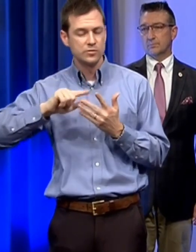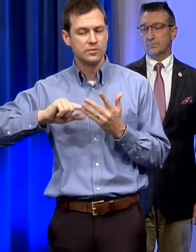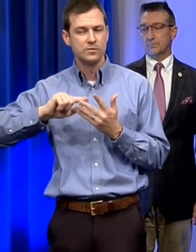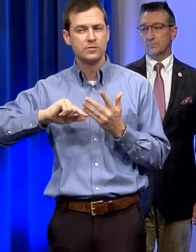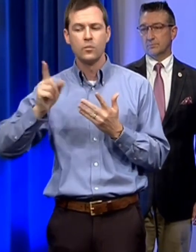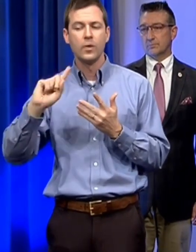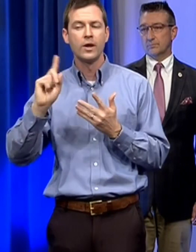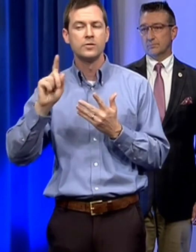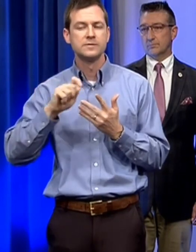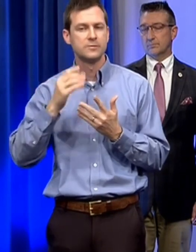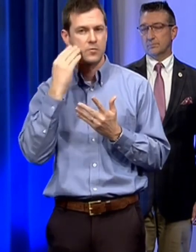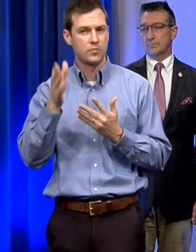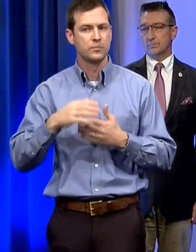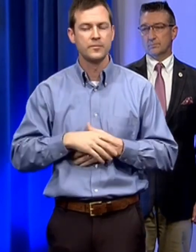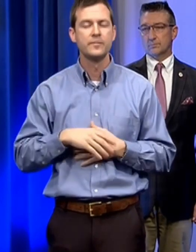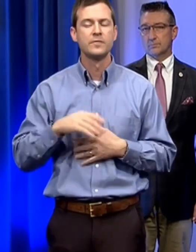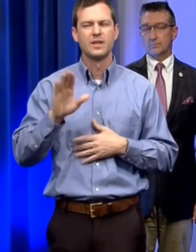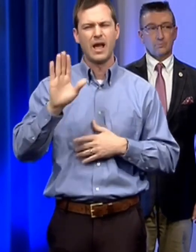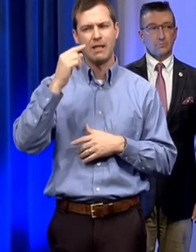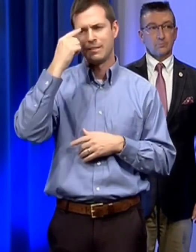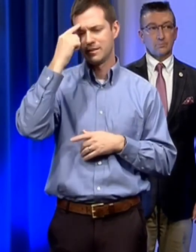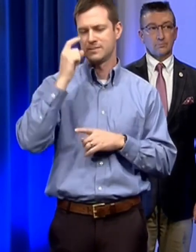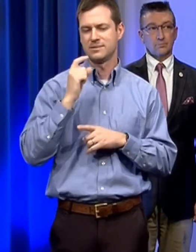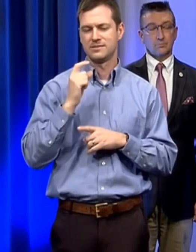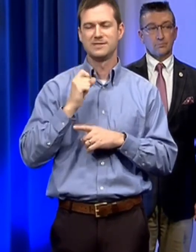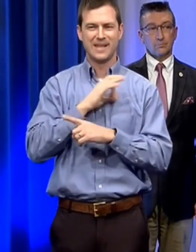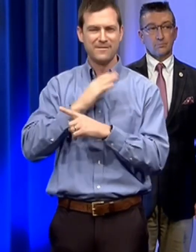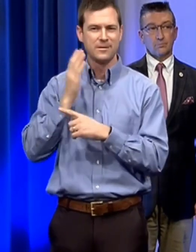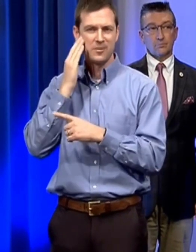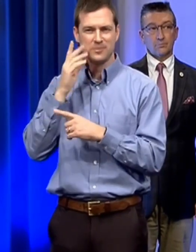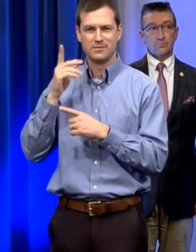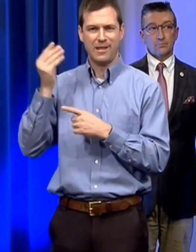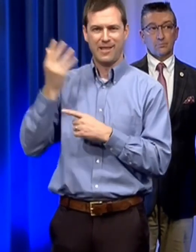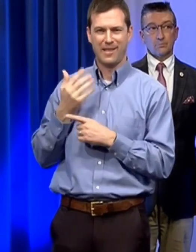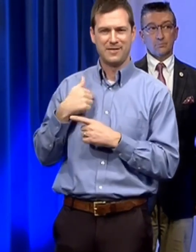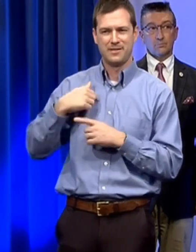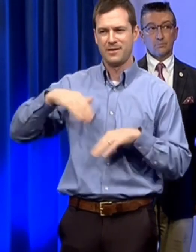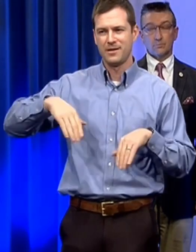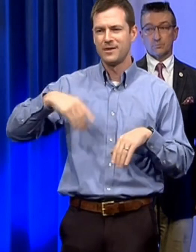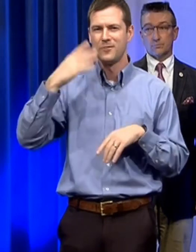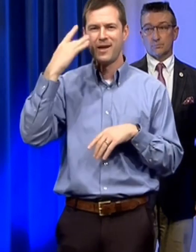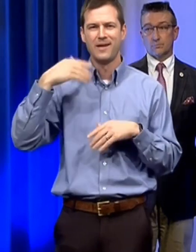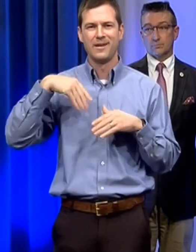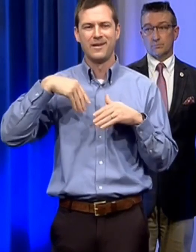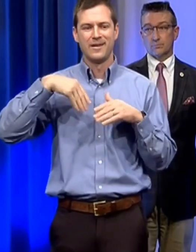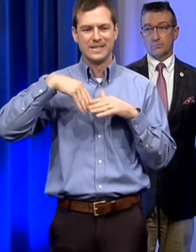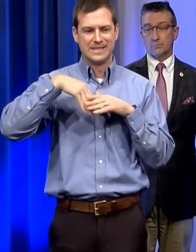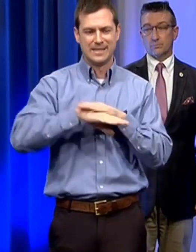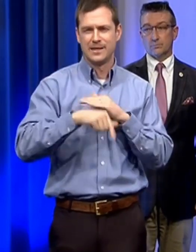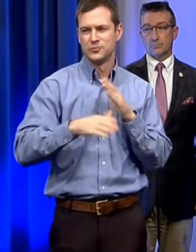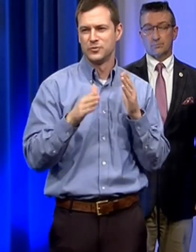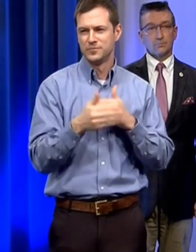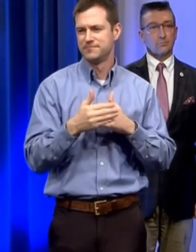i don't know where they are located i think our staff has that information i honestly just haven't been briefed because we were walking into the room when those